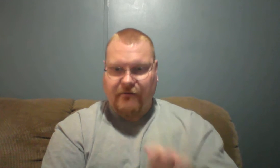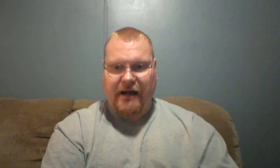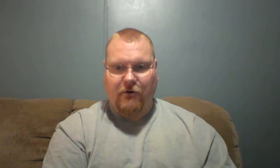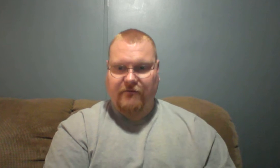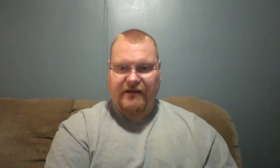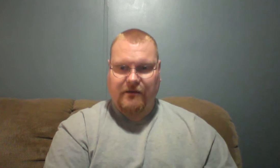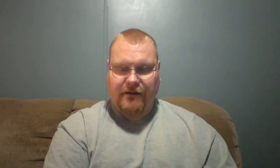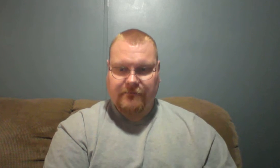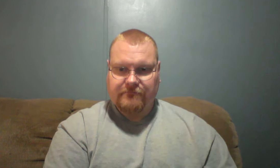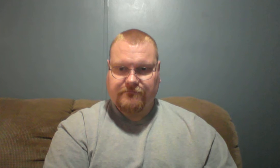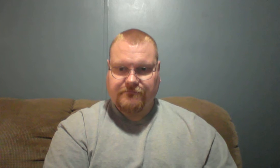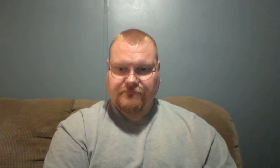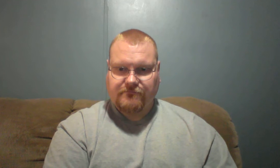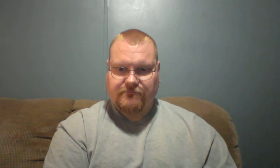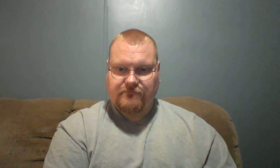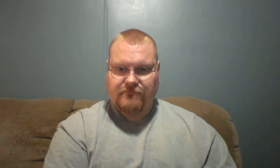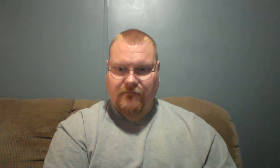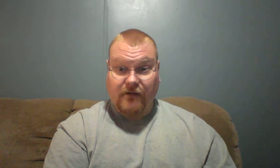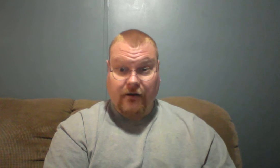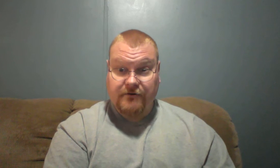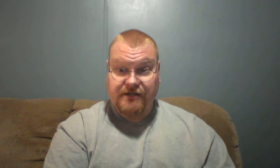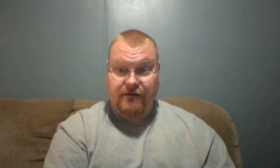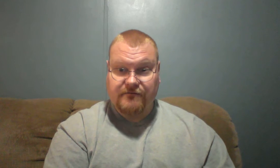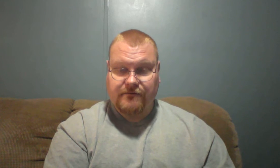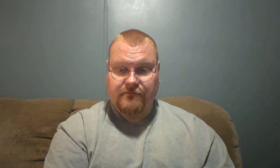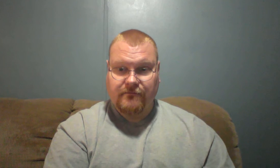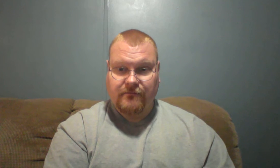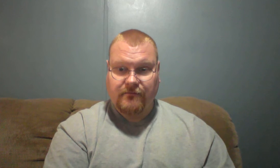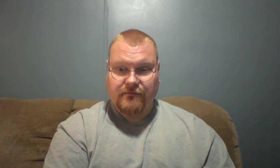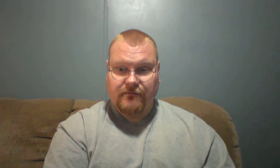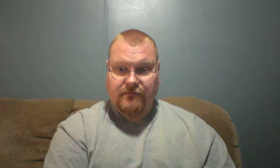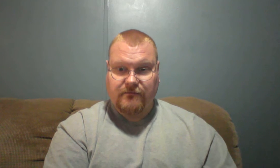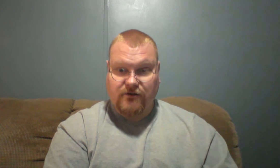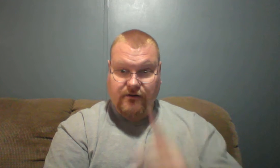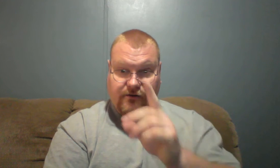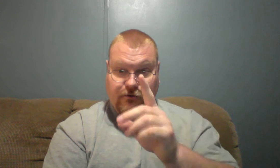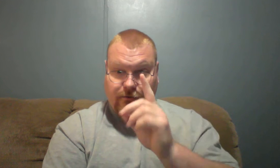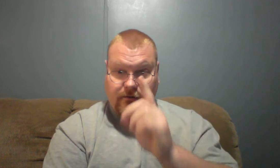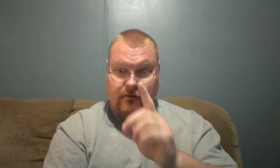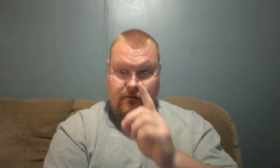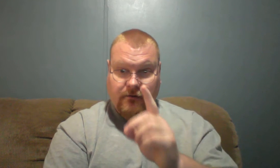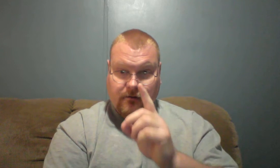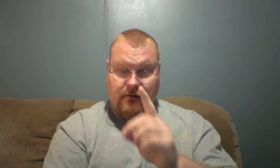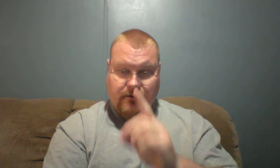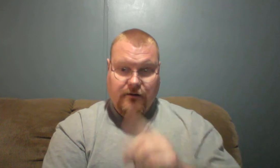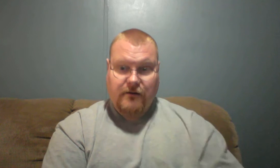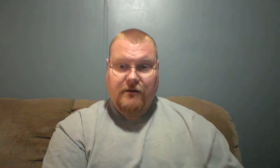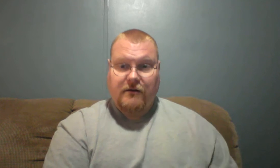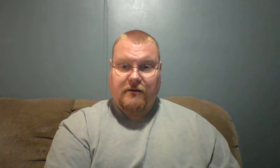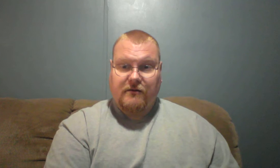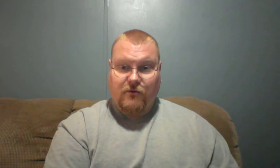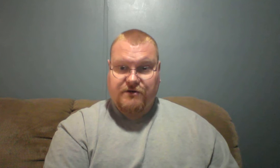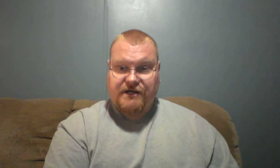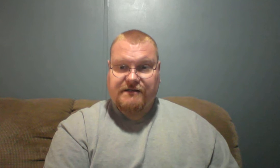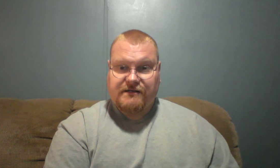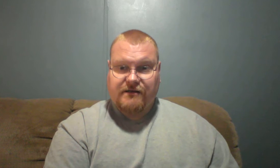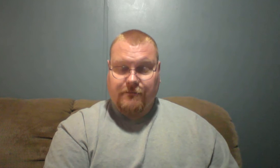power of the enemy. Not in ourselves. It's only through the Lord Jesus being